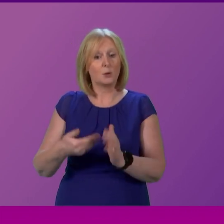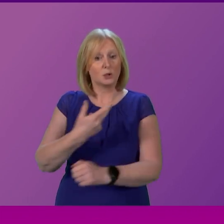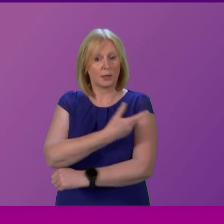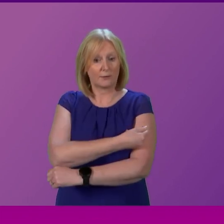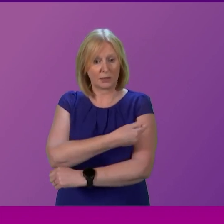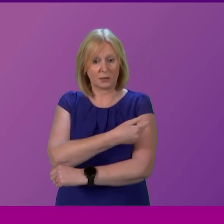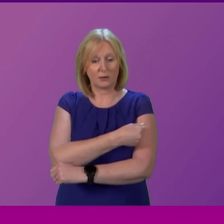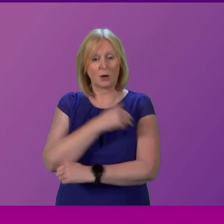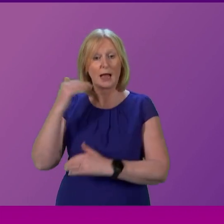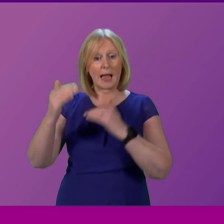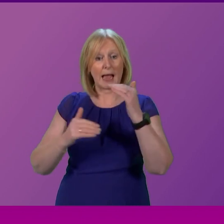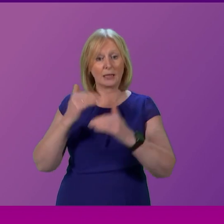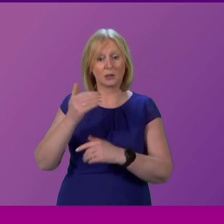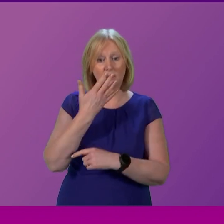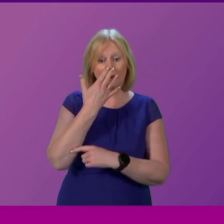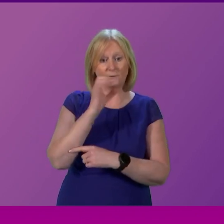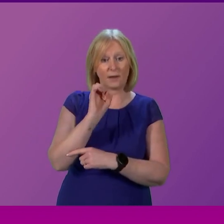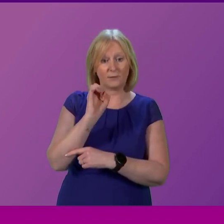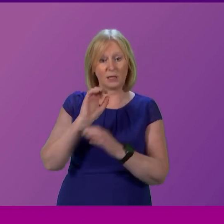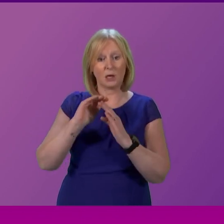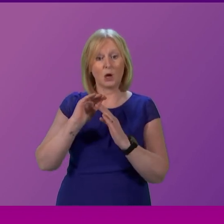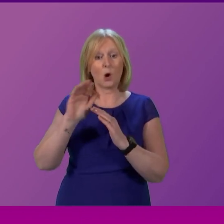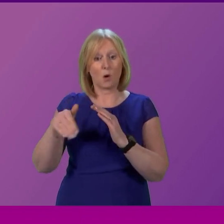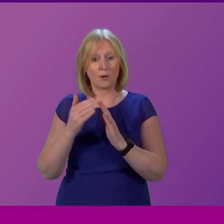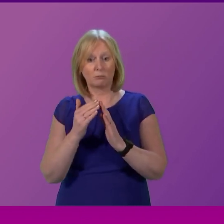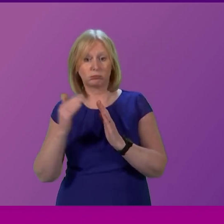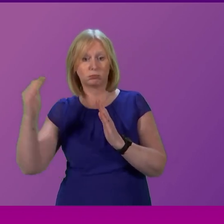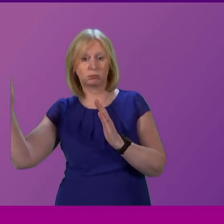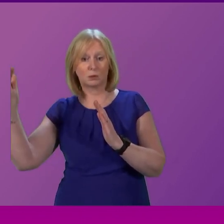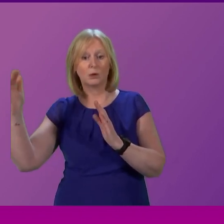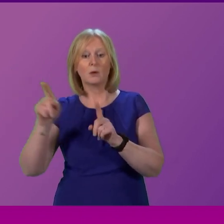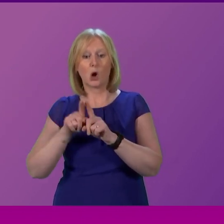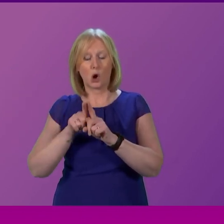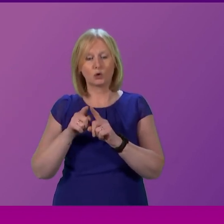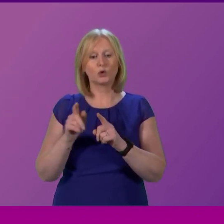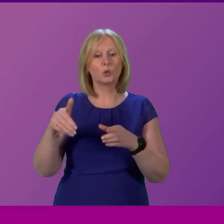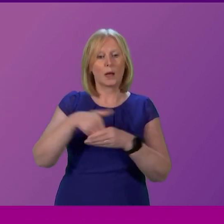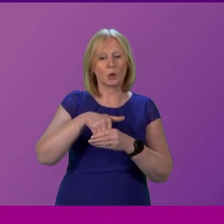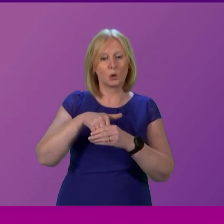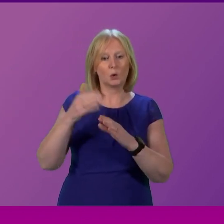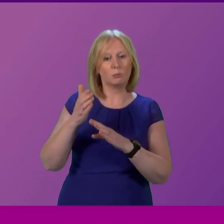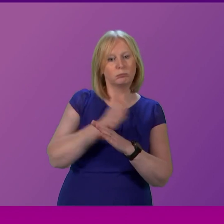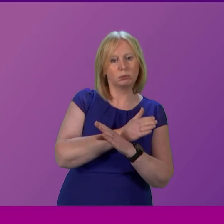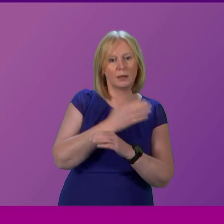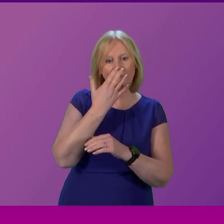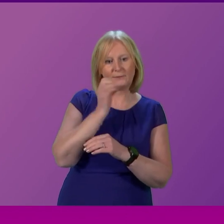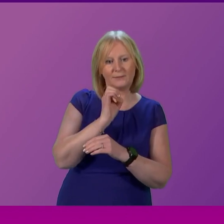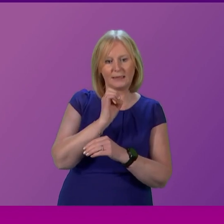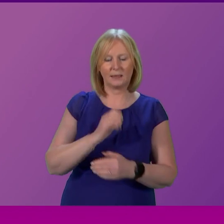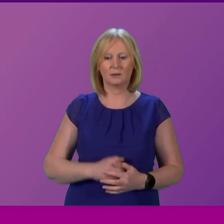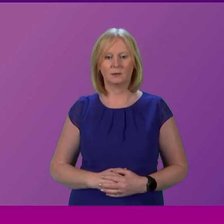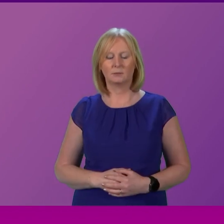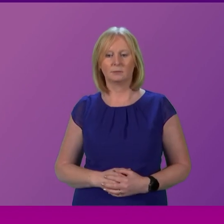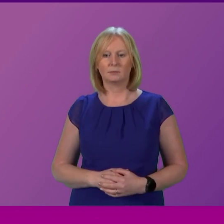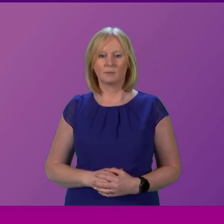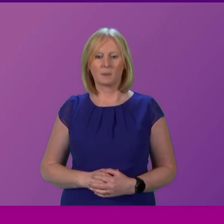all adults aged 50 years and over to include adults under 50 years old cabinet secretary thanks a